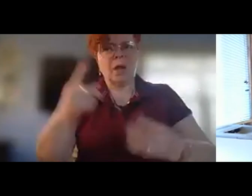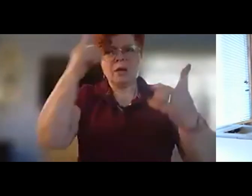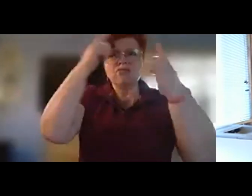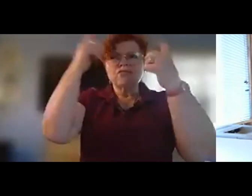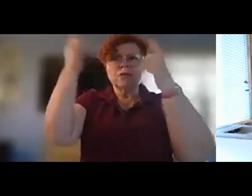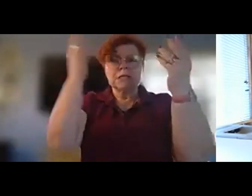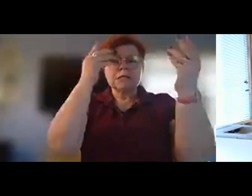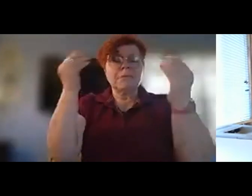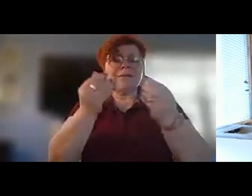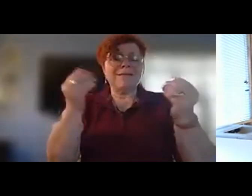rising